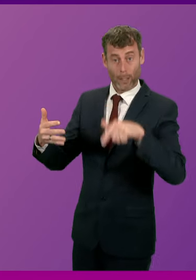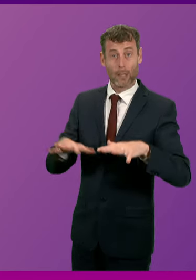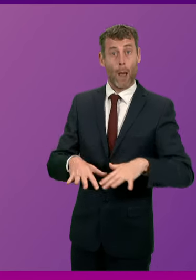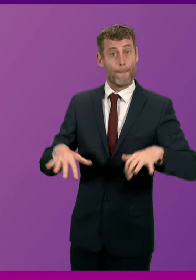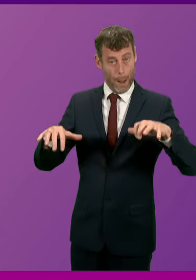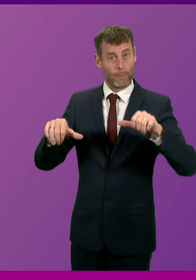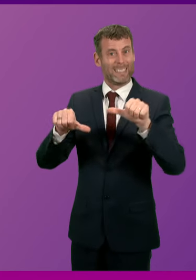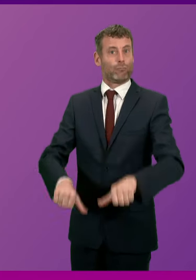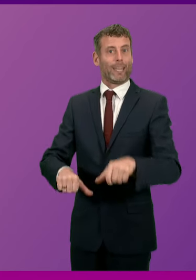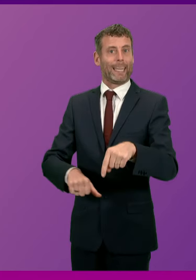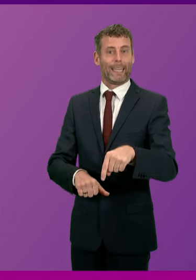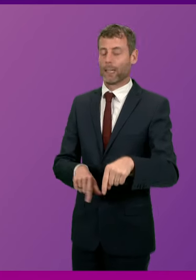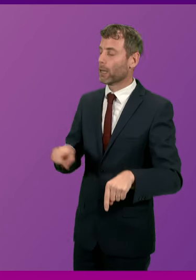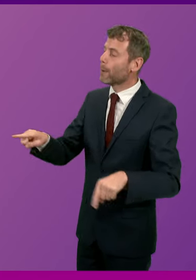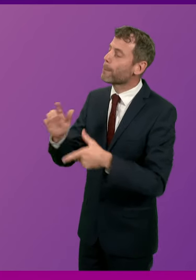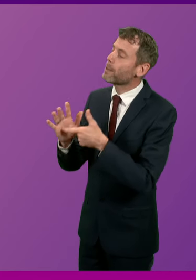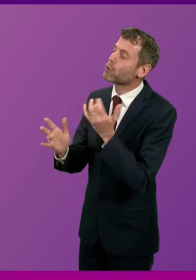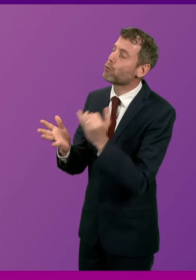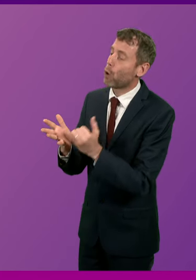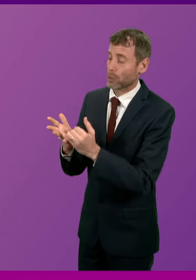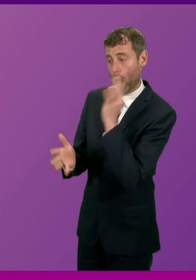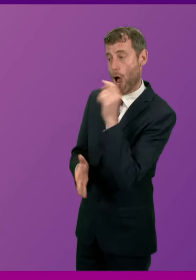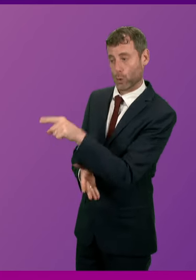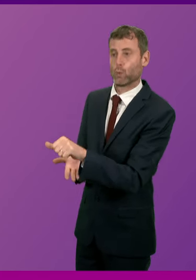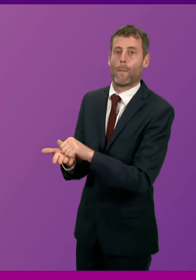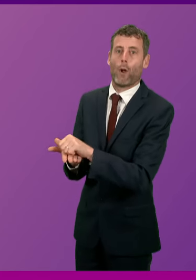Mr Ross, I am going to ask you to apologise.